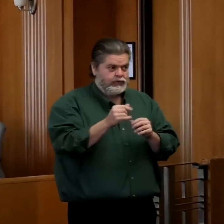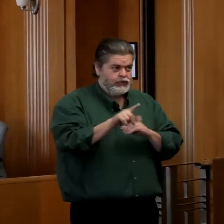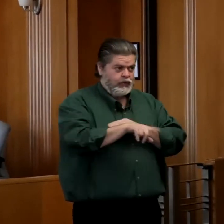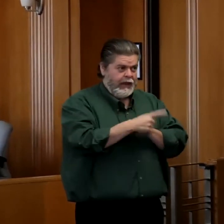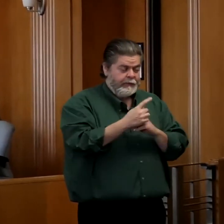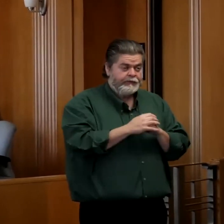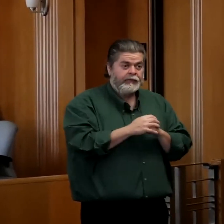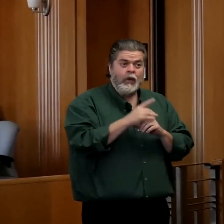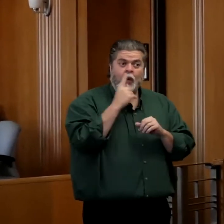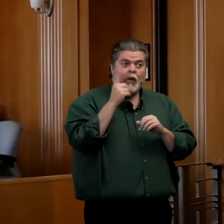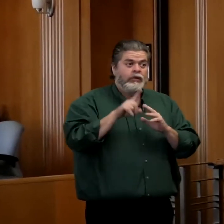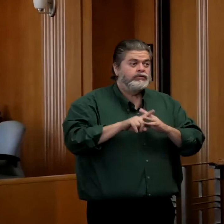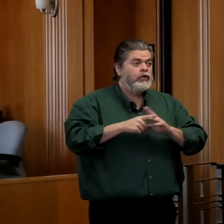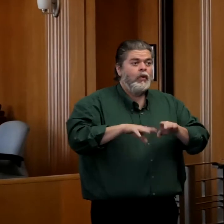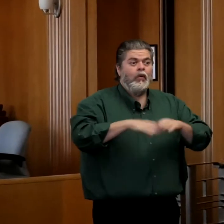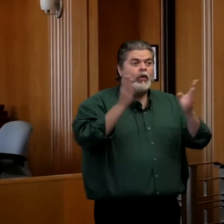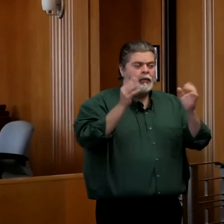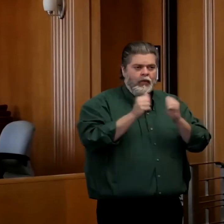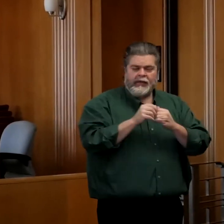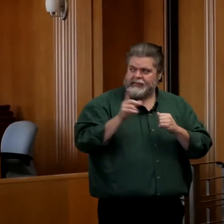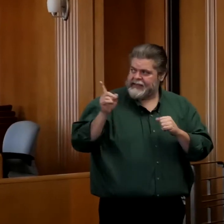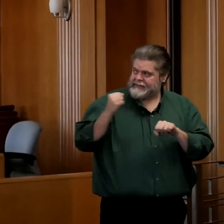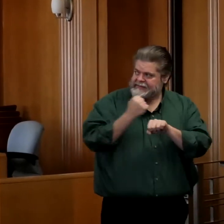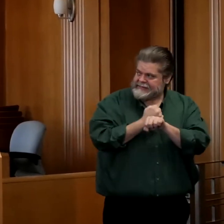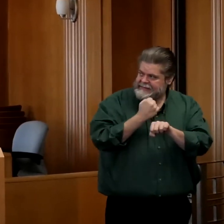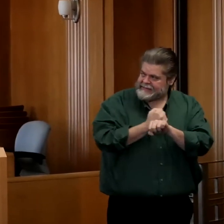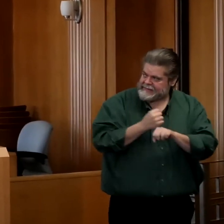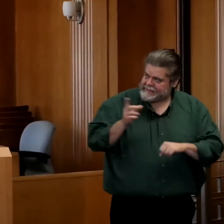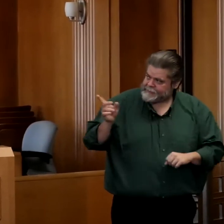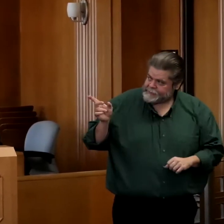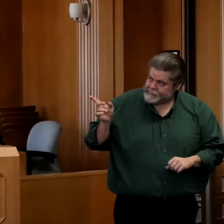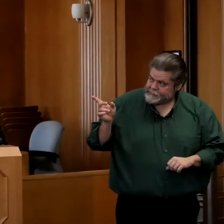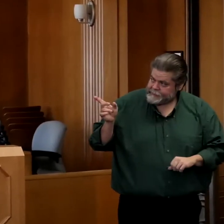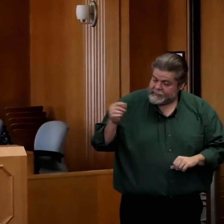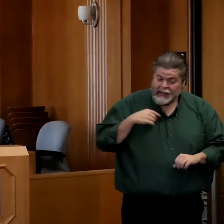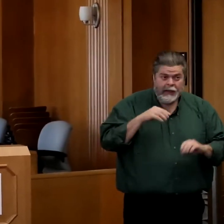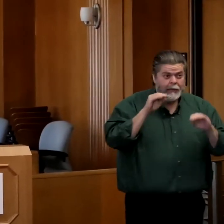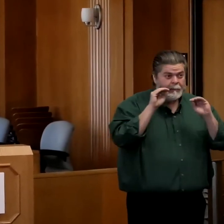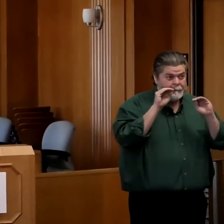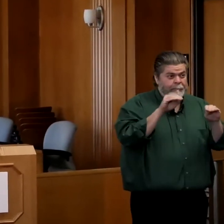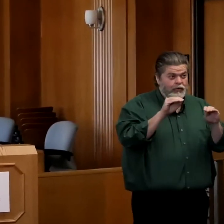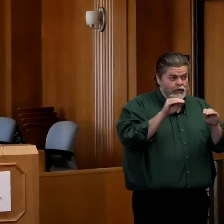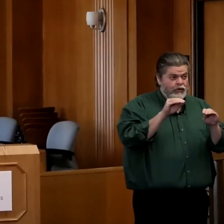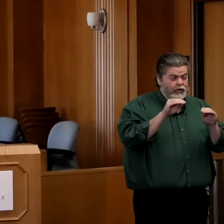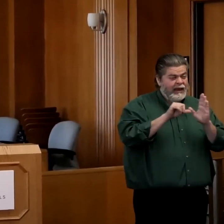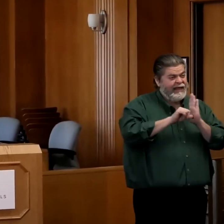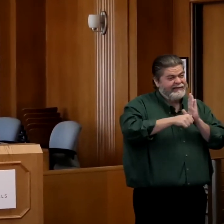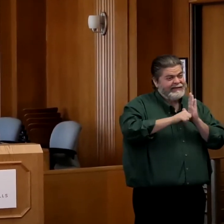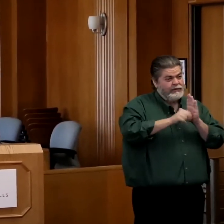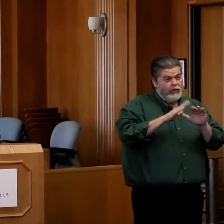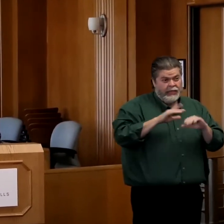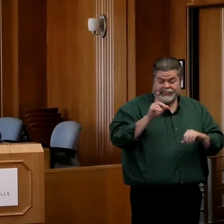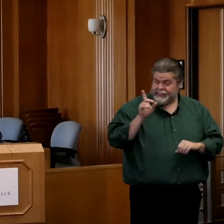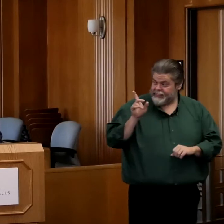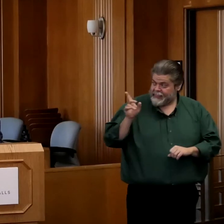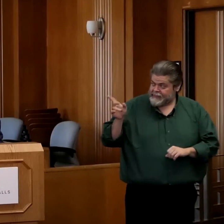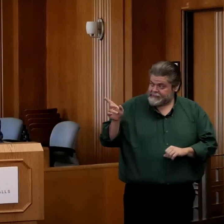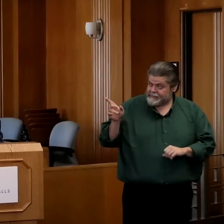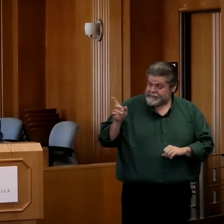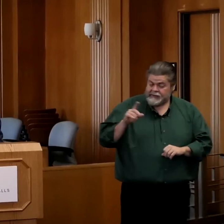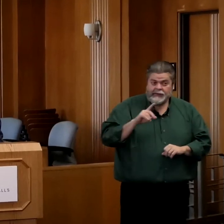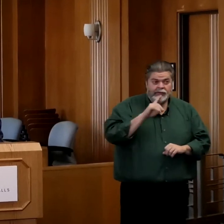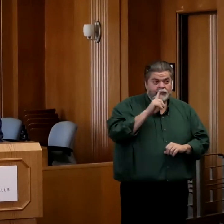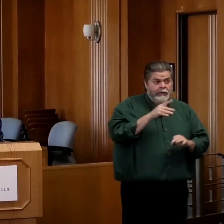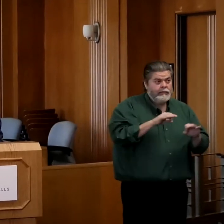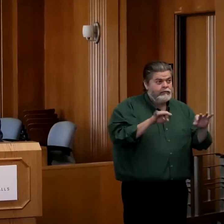as we always do, like to look at our cases. I'm going to put a big asterisk on this case chart today because I think it's really important that we talk